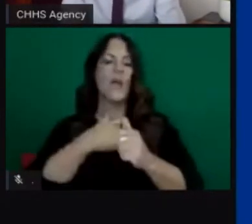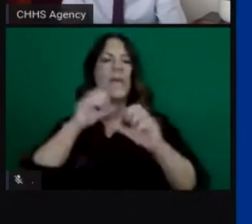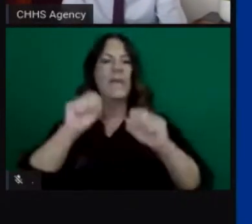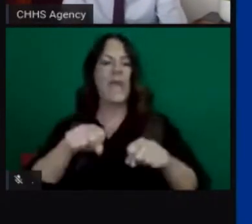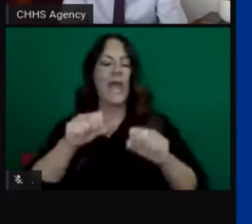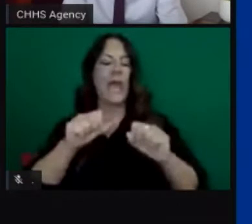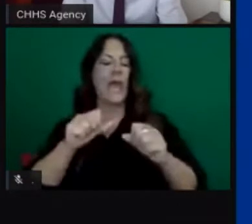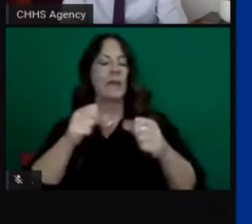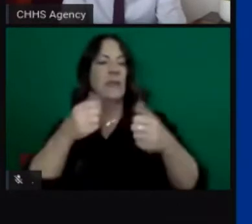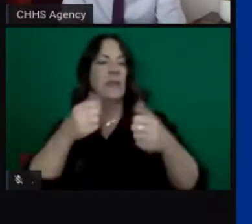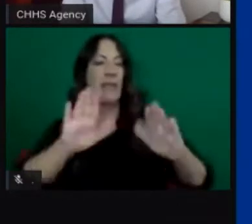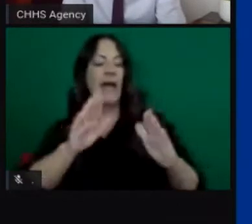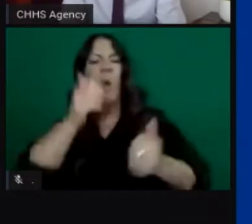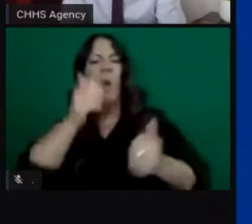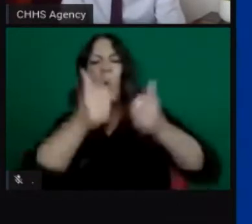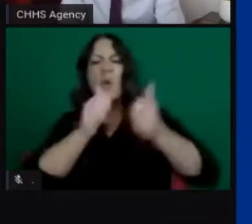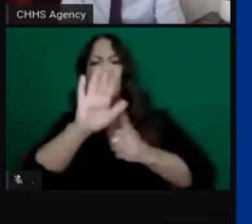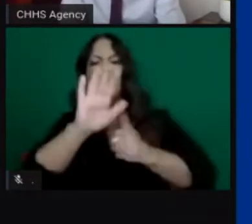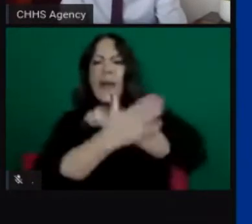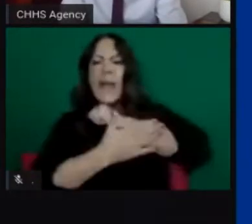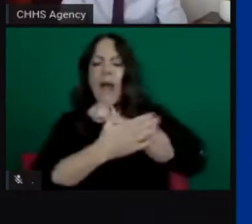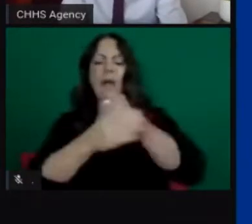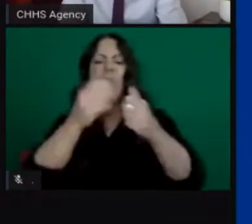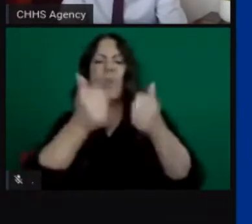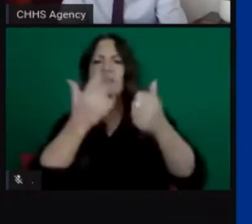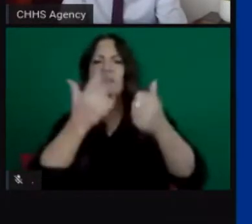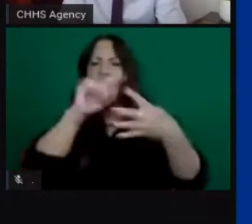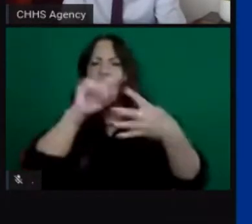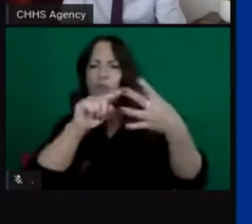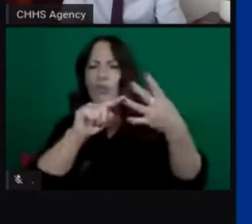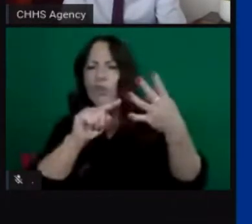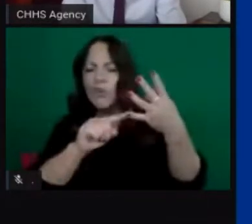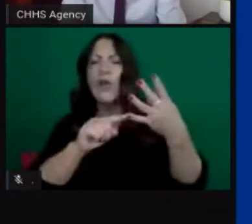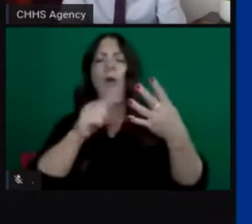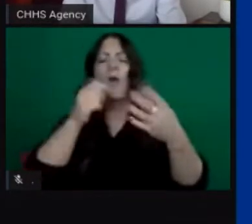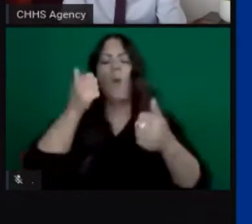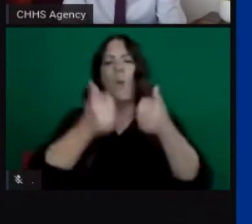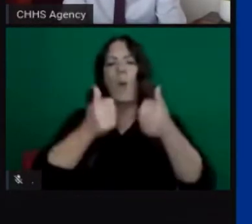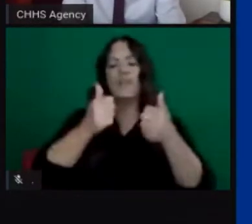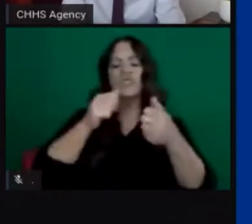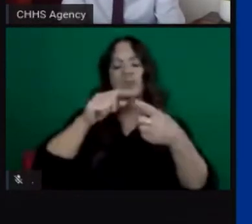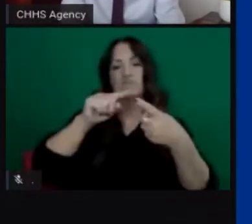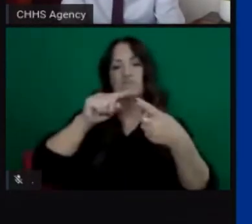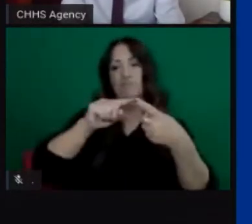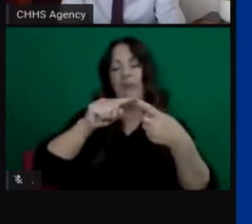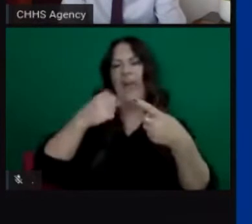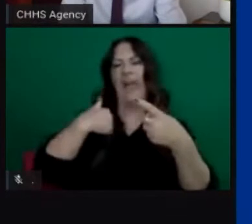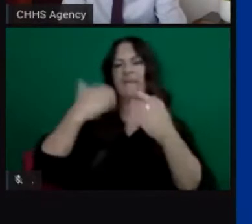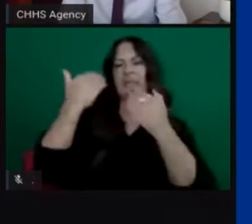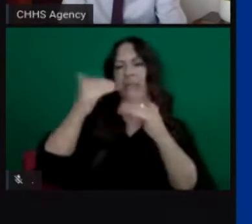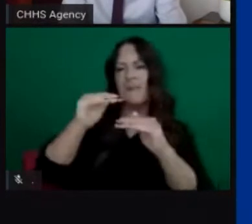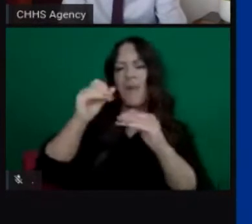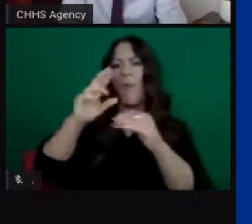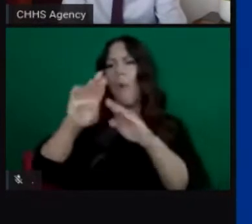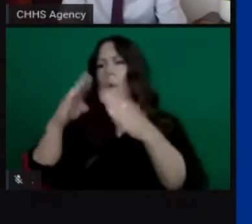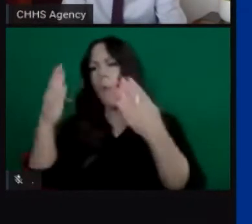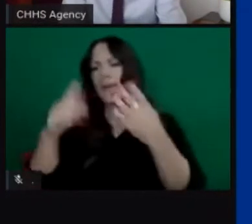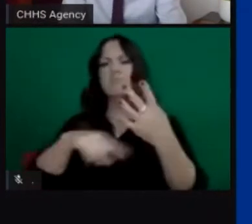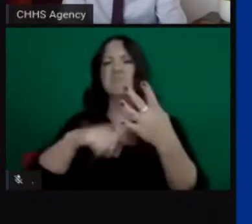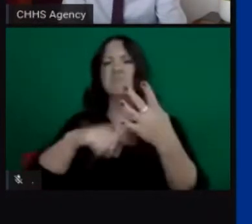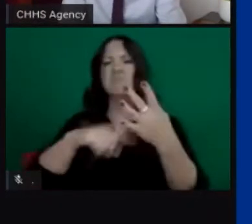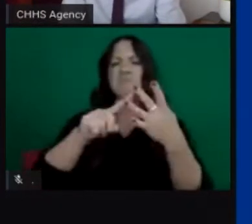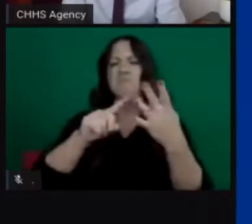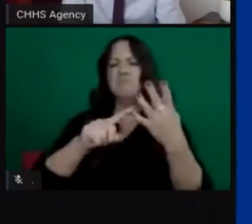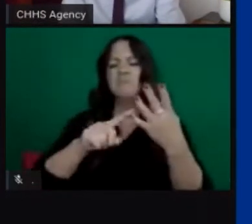activities based on a couple of simple metrics that we've used for a long time these are the taste test positivity rates